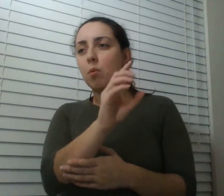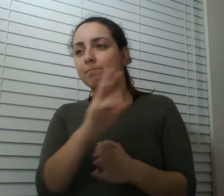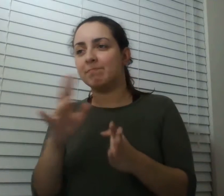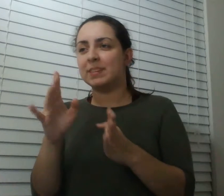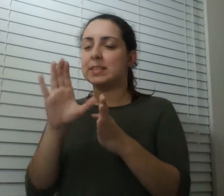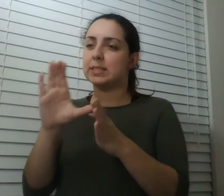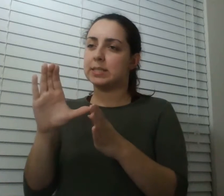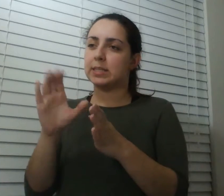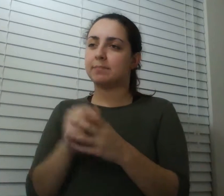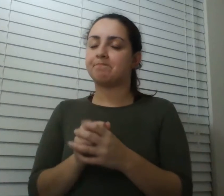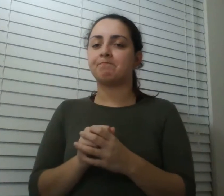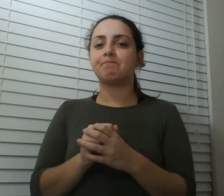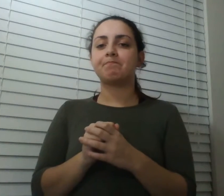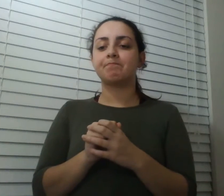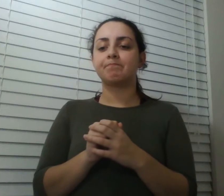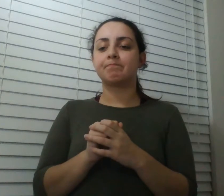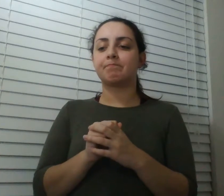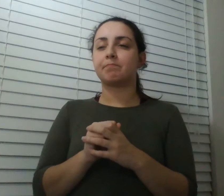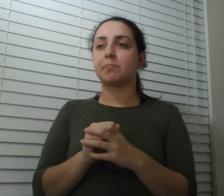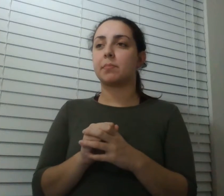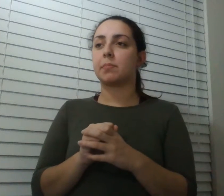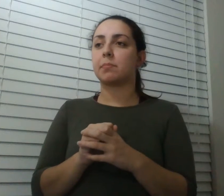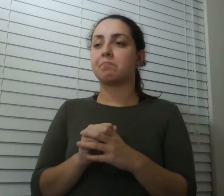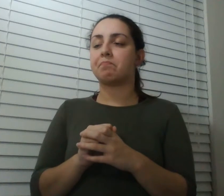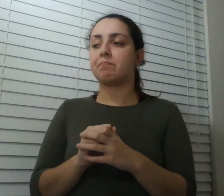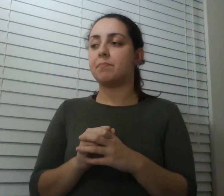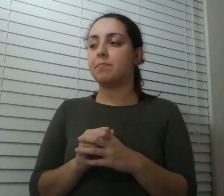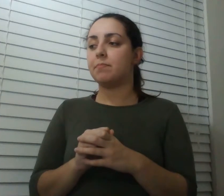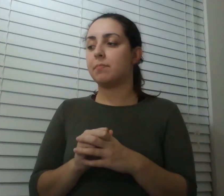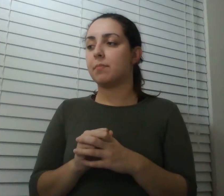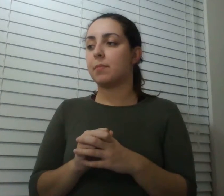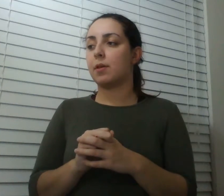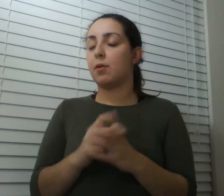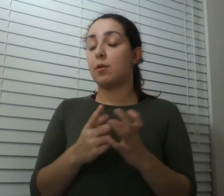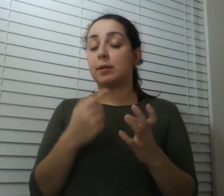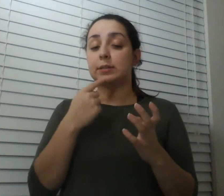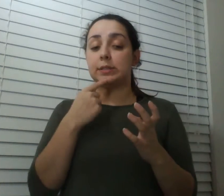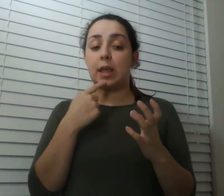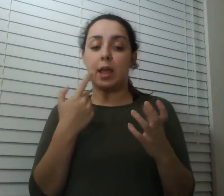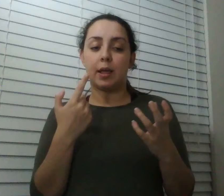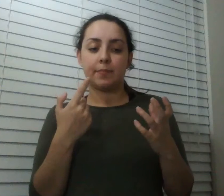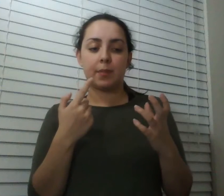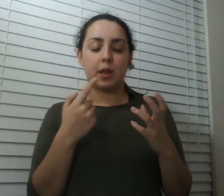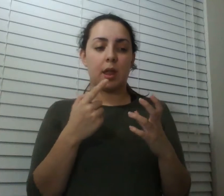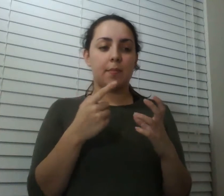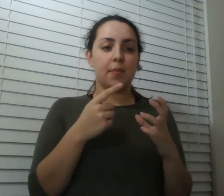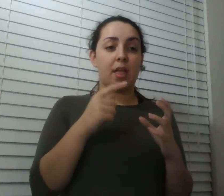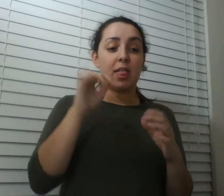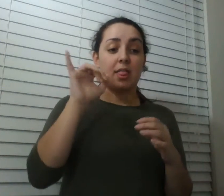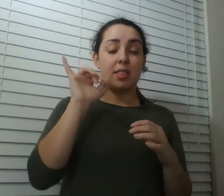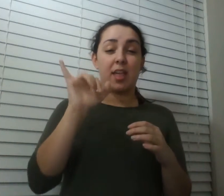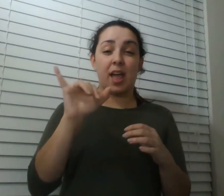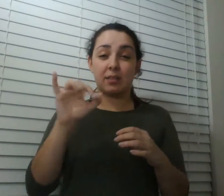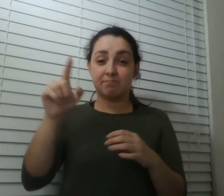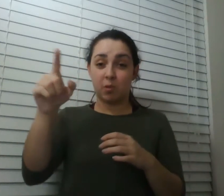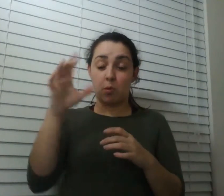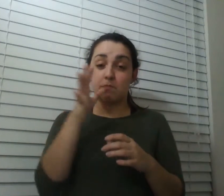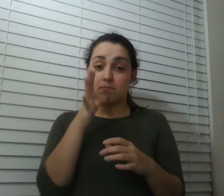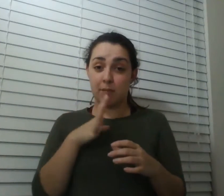okay well that was a contraction of three doles doles what's a dole the dole is their unit of pain